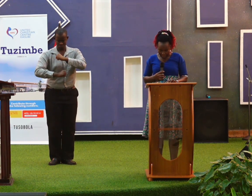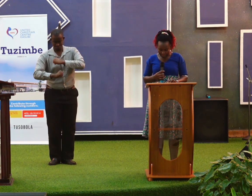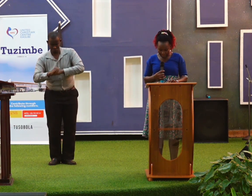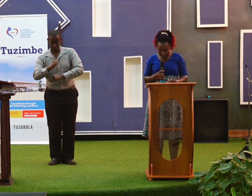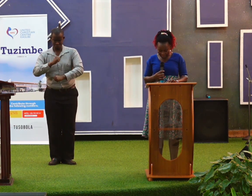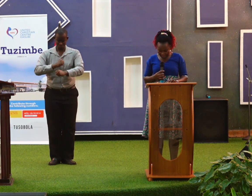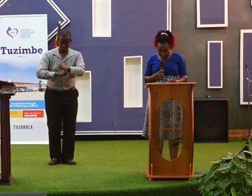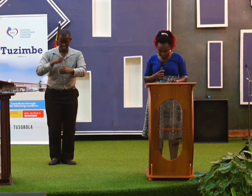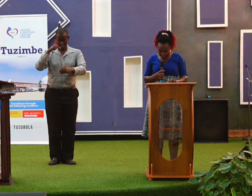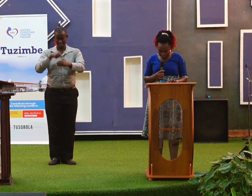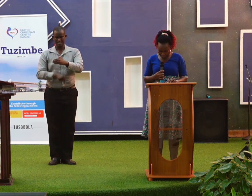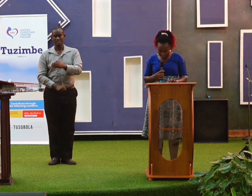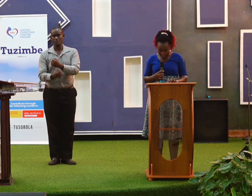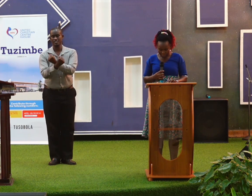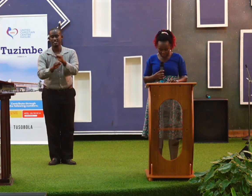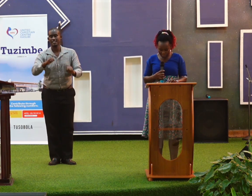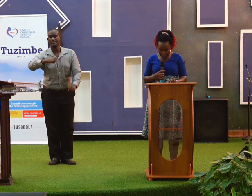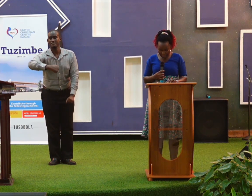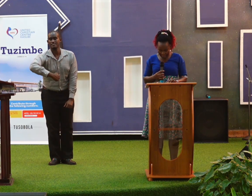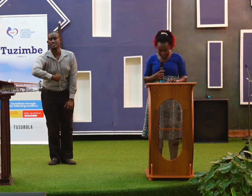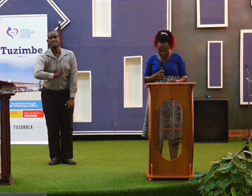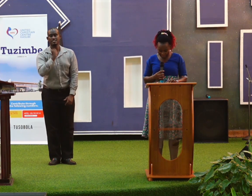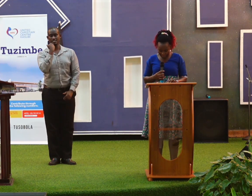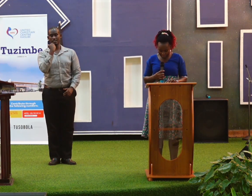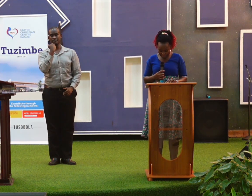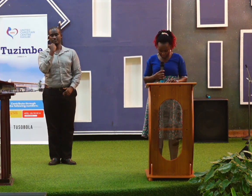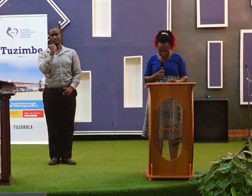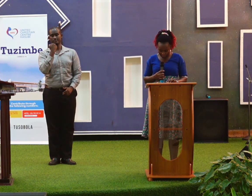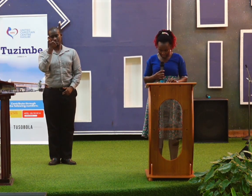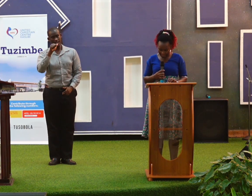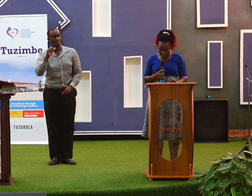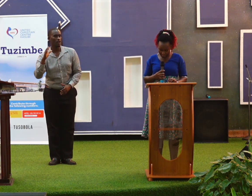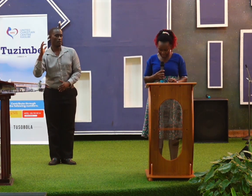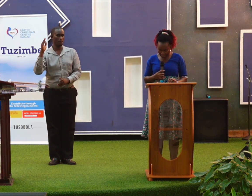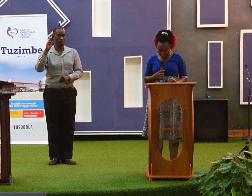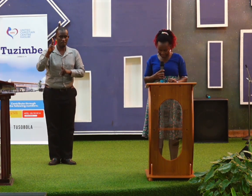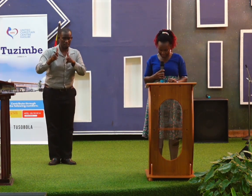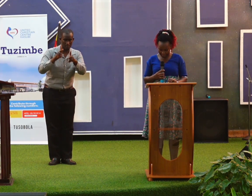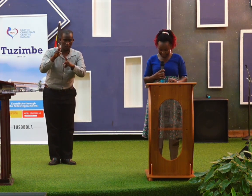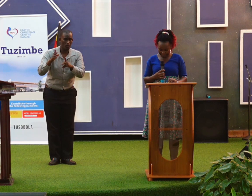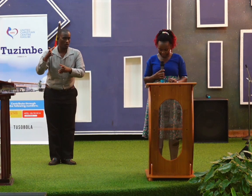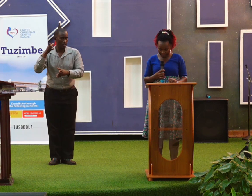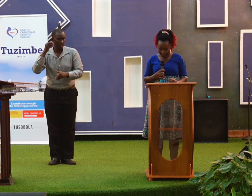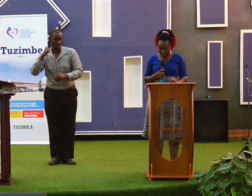because if you do you will save both yourself and your hearers.